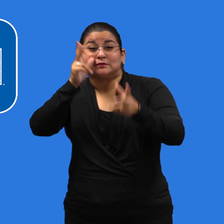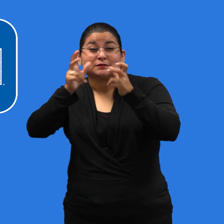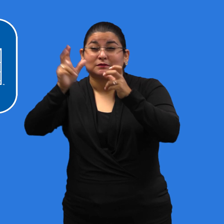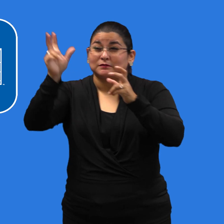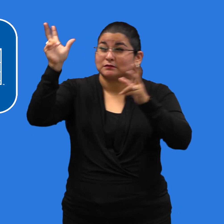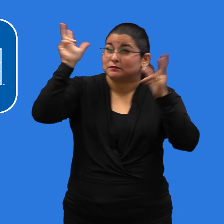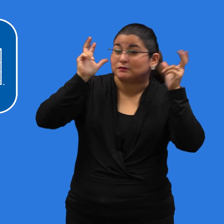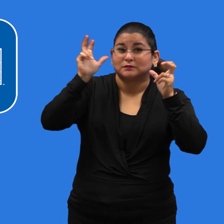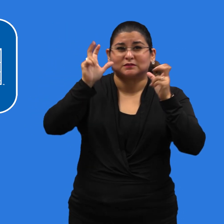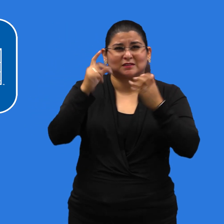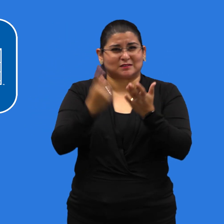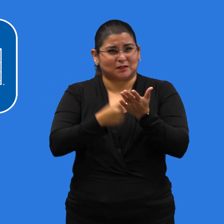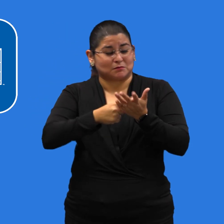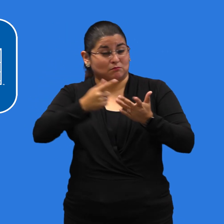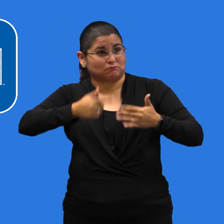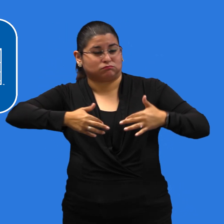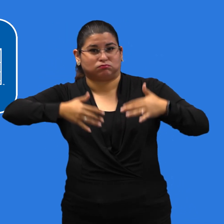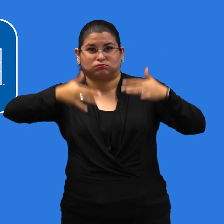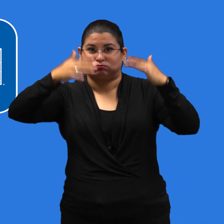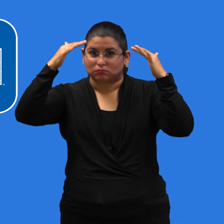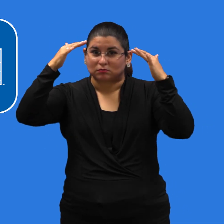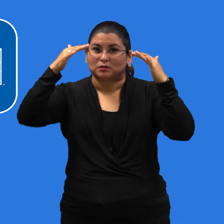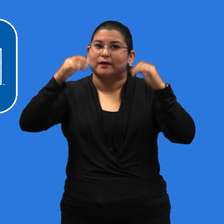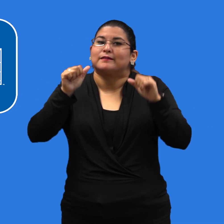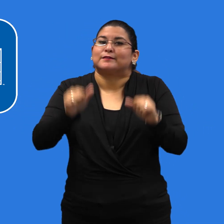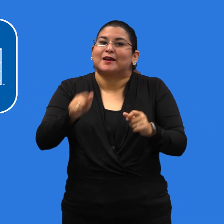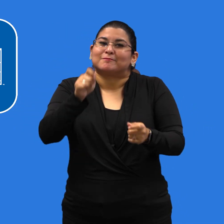your vehicle or in a quiet room away from crowds.